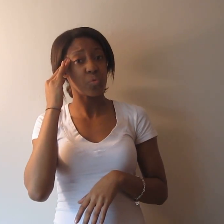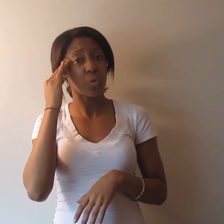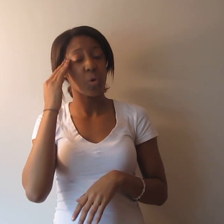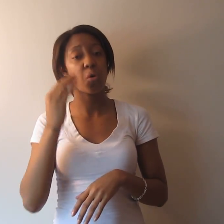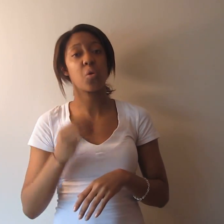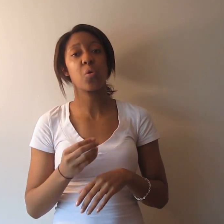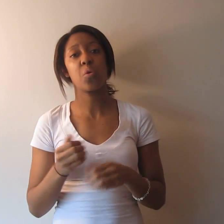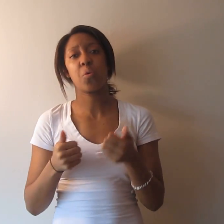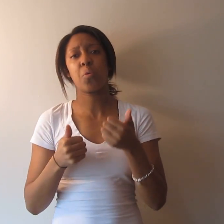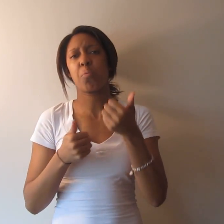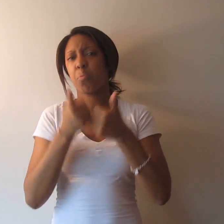that's the focus of this video.